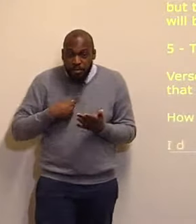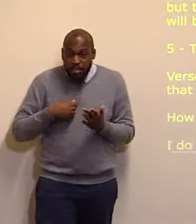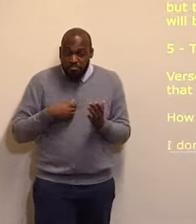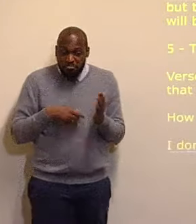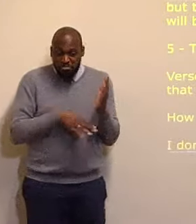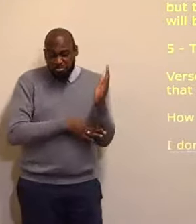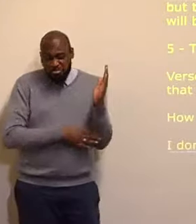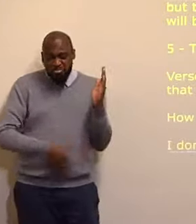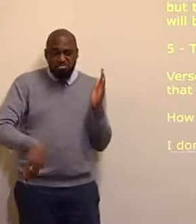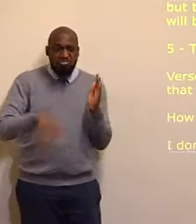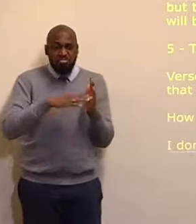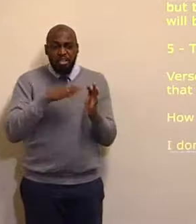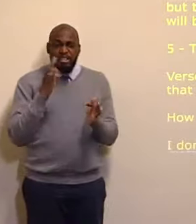you don't have to have a title,